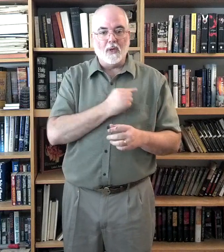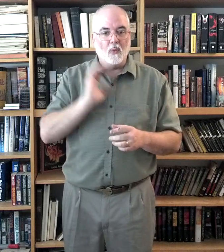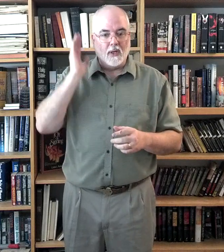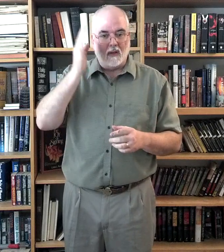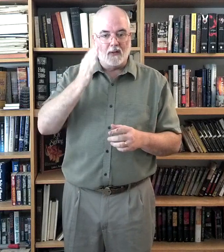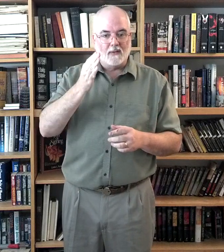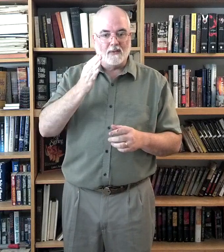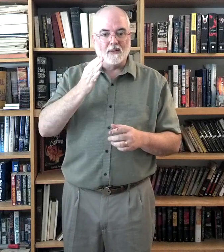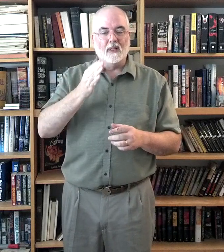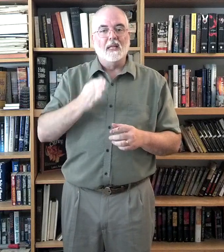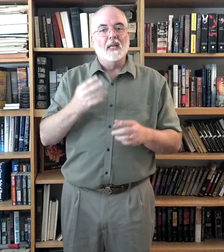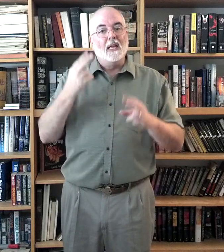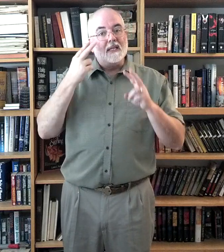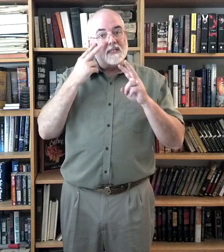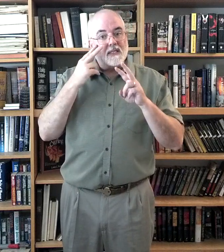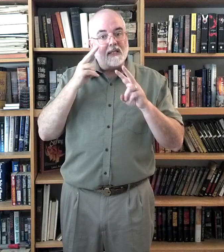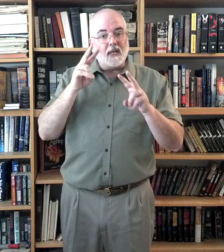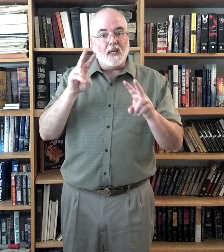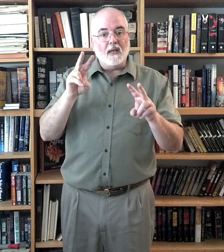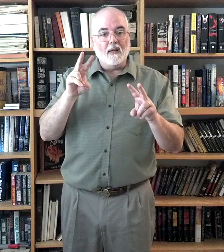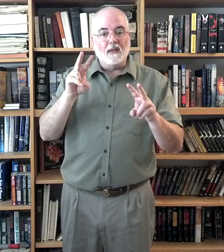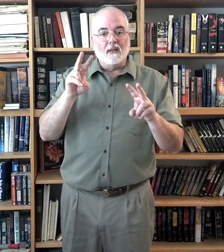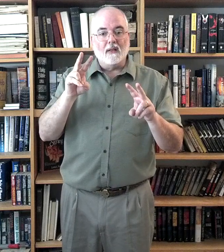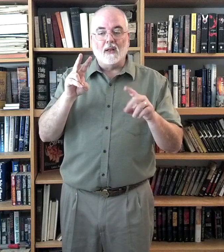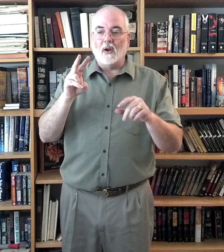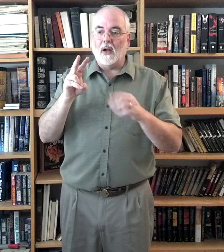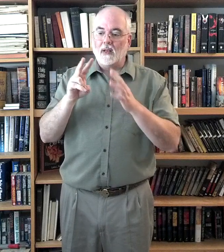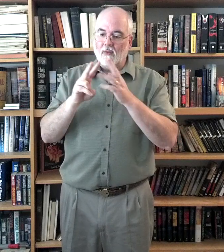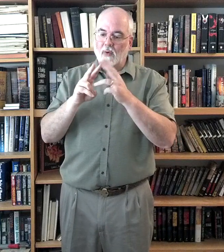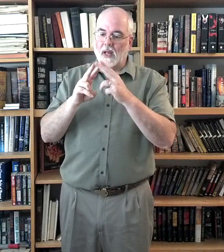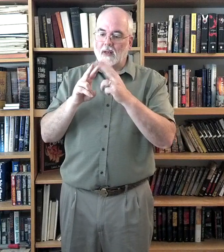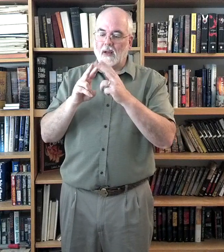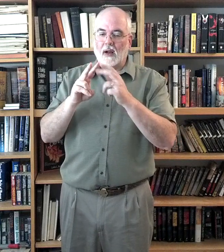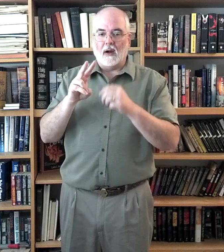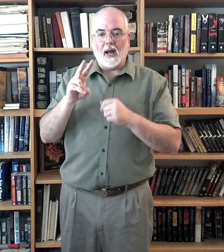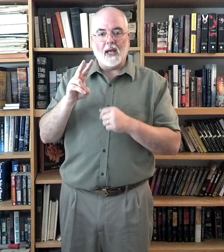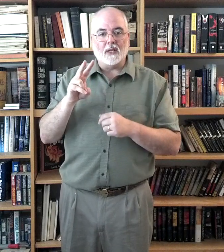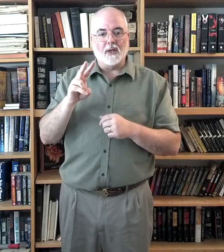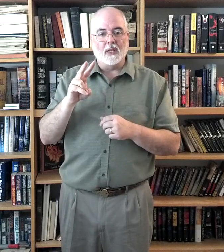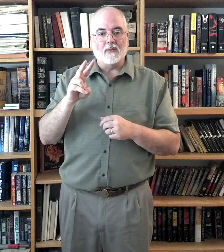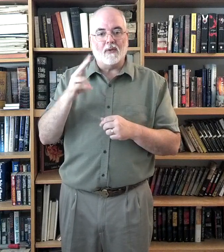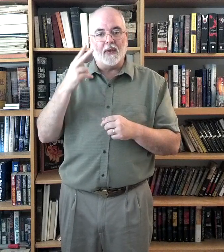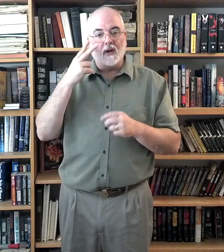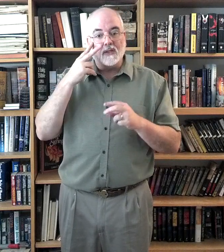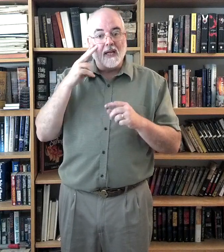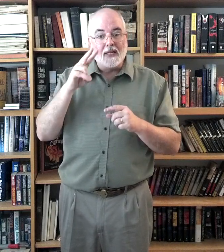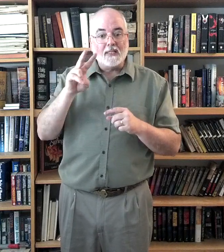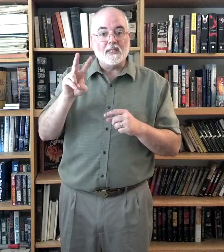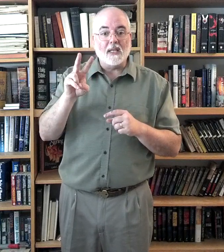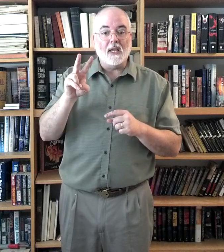will. See. All right? We got our eyes on the ends of our fingers. See.